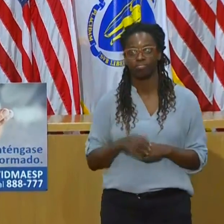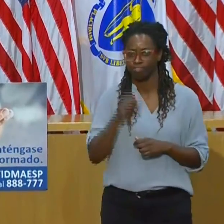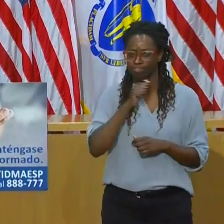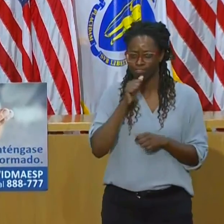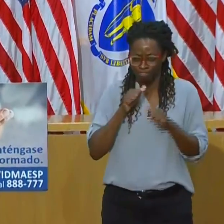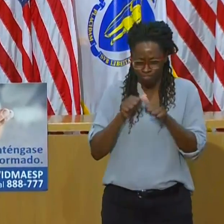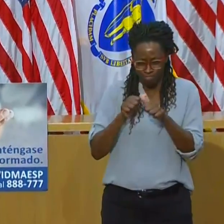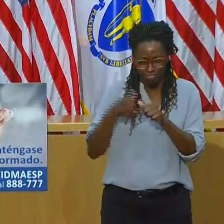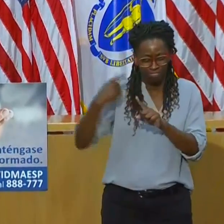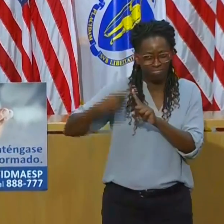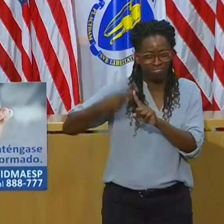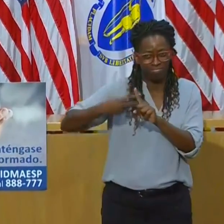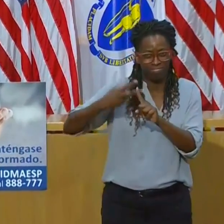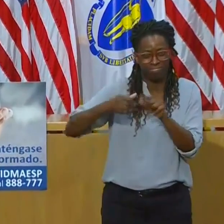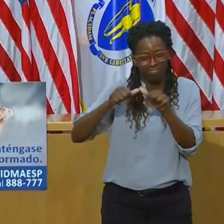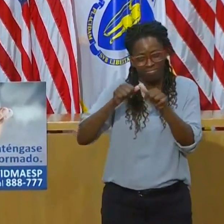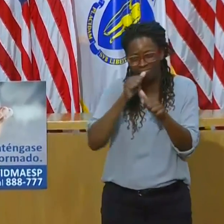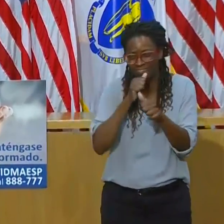grateful to work with all of you. you.